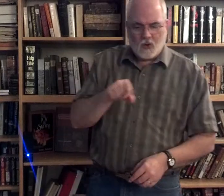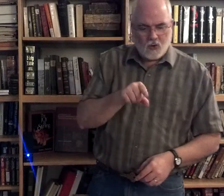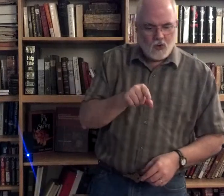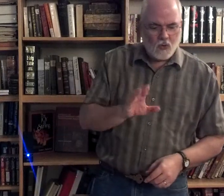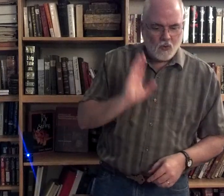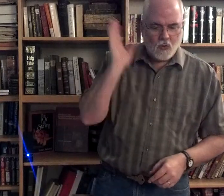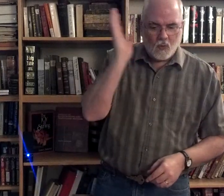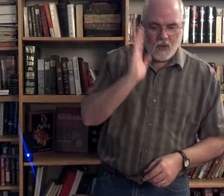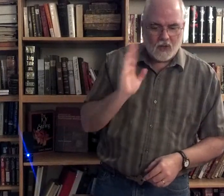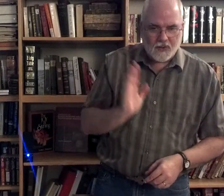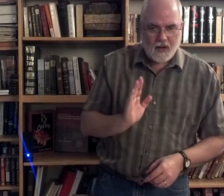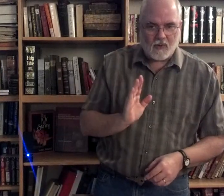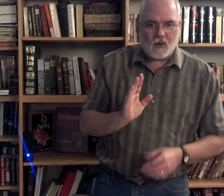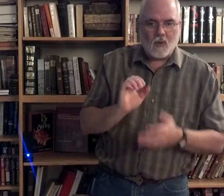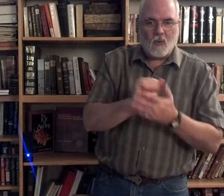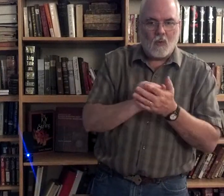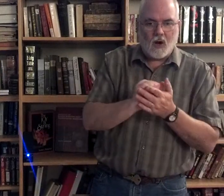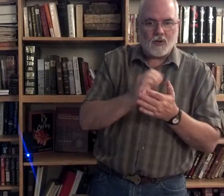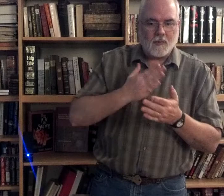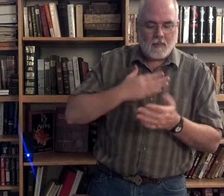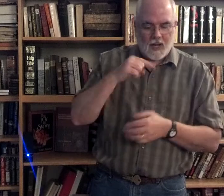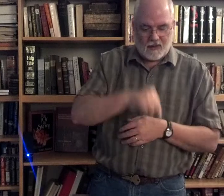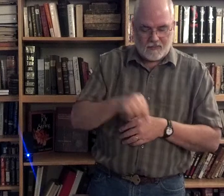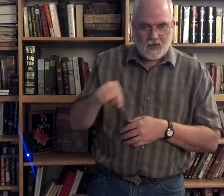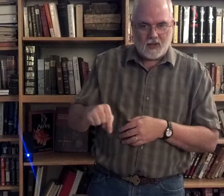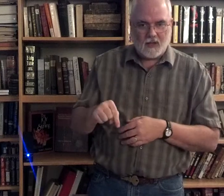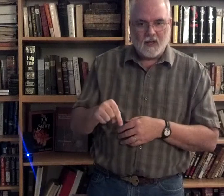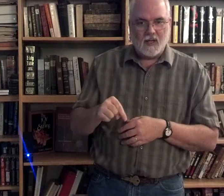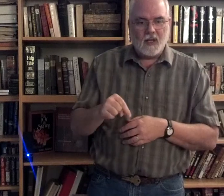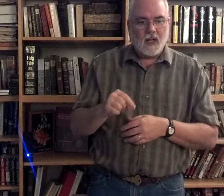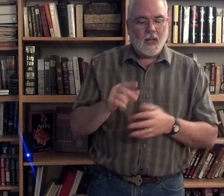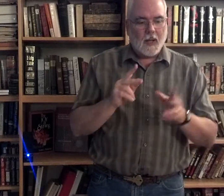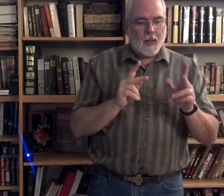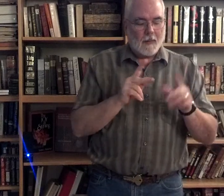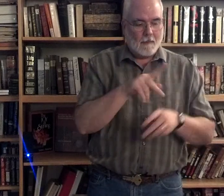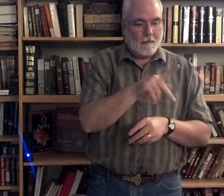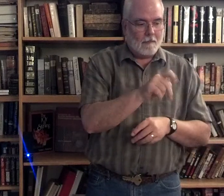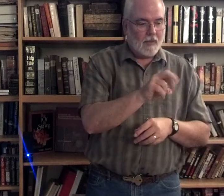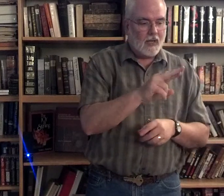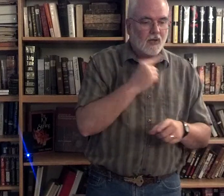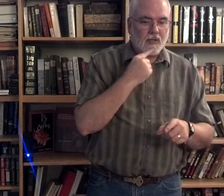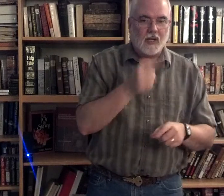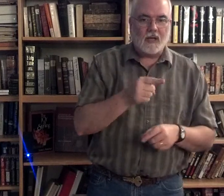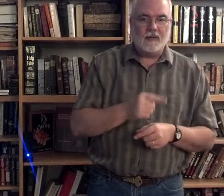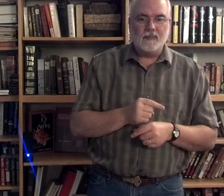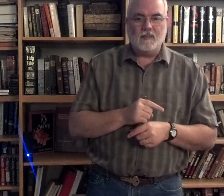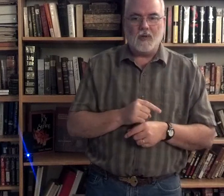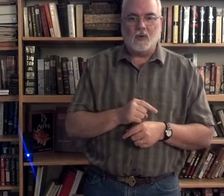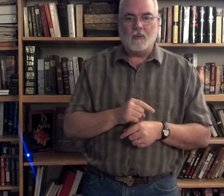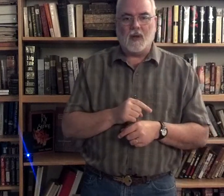you will never wash my feet, Peter said. Peter replied.